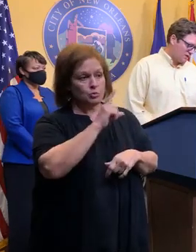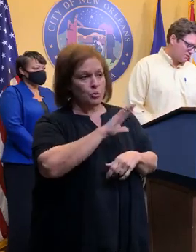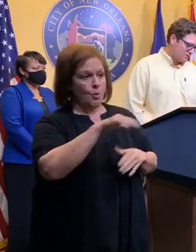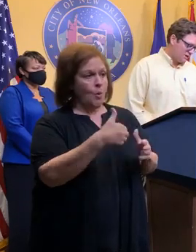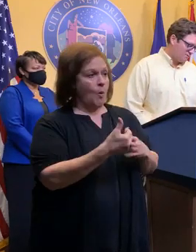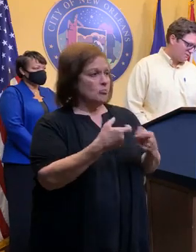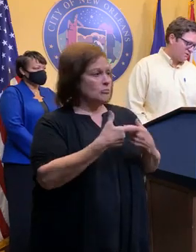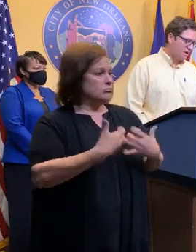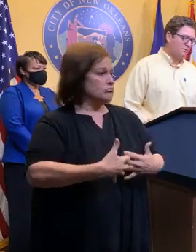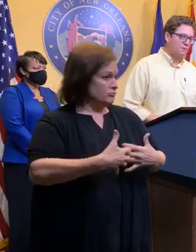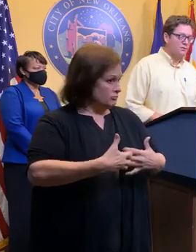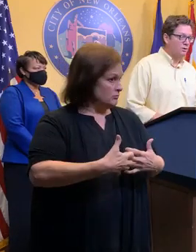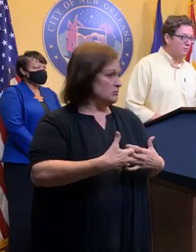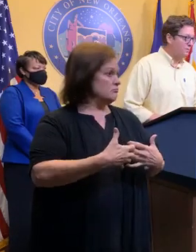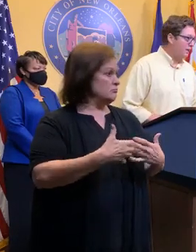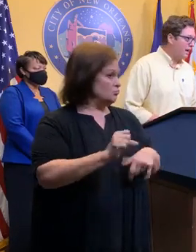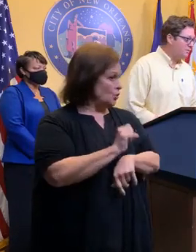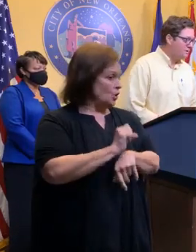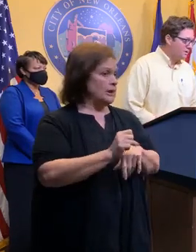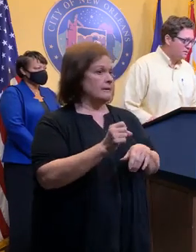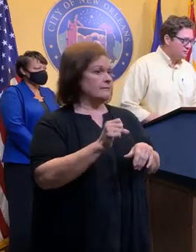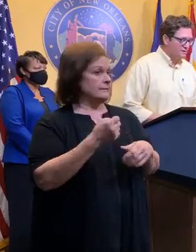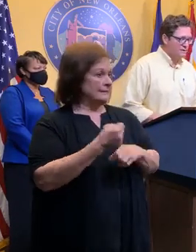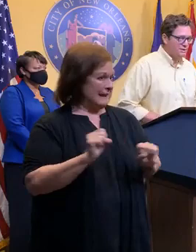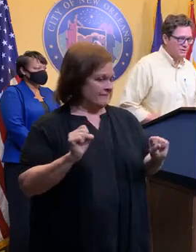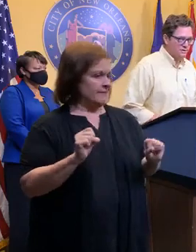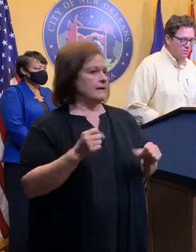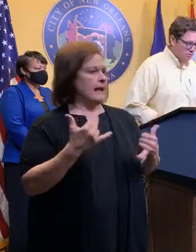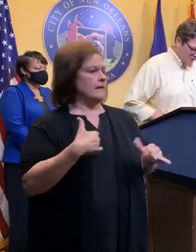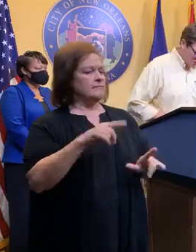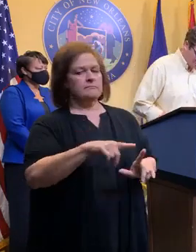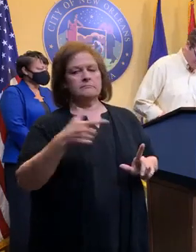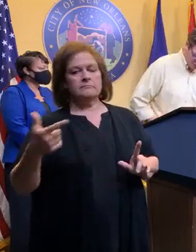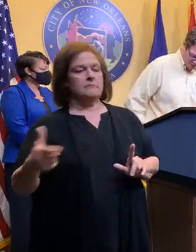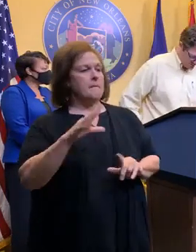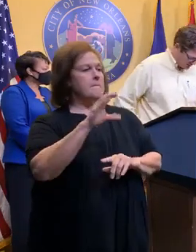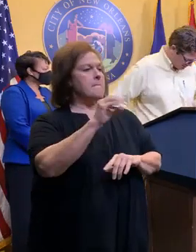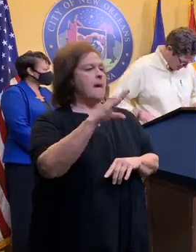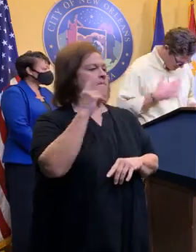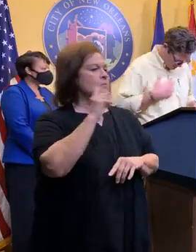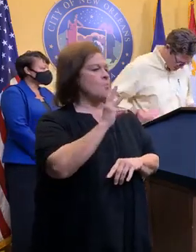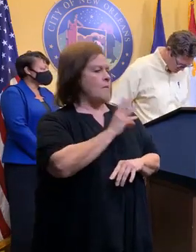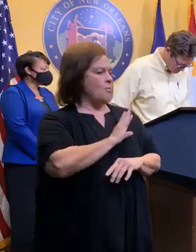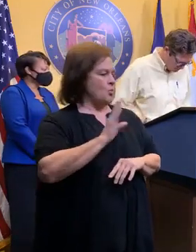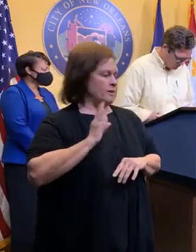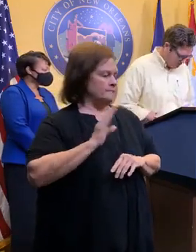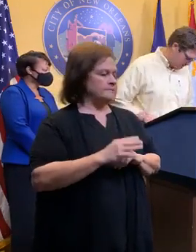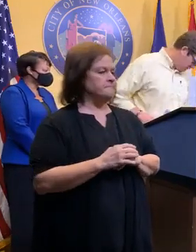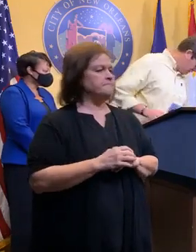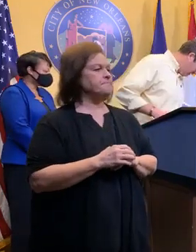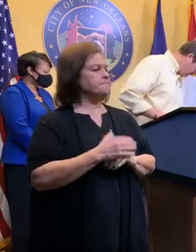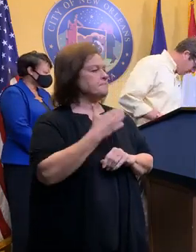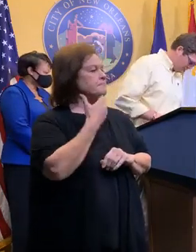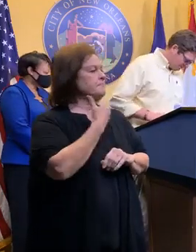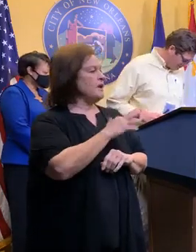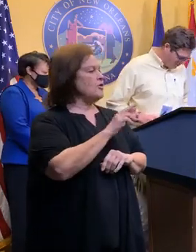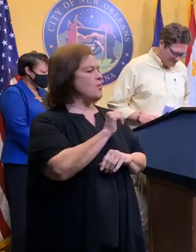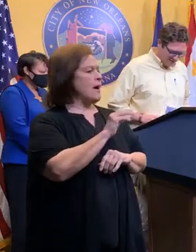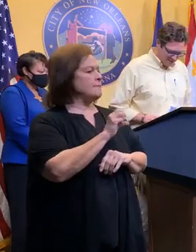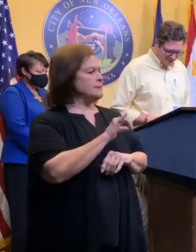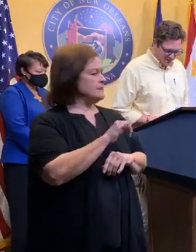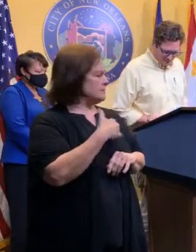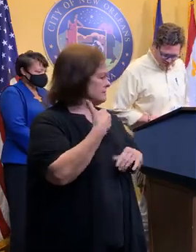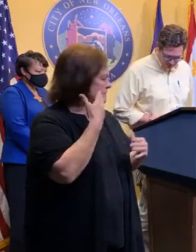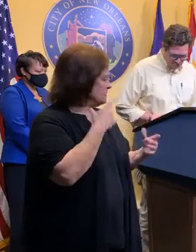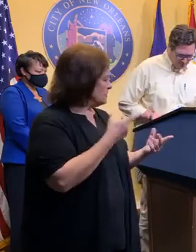safe. I'm going turn it over to Bob for details on social artwork. Thank you so much. Thank you, Ramsey. I don't know what I